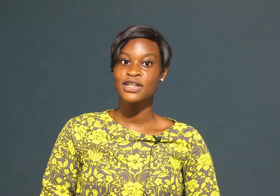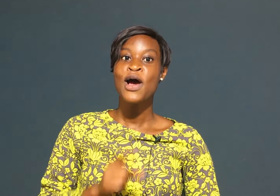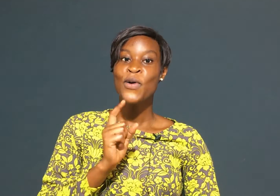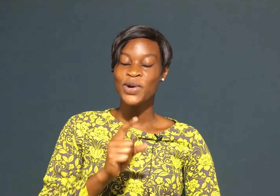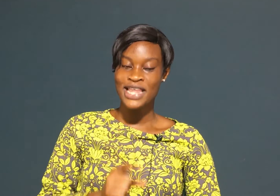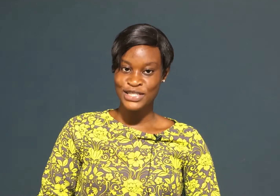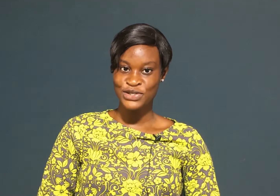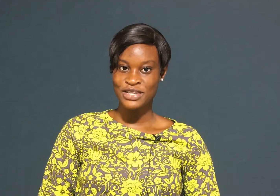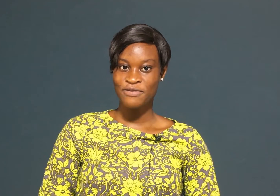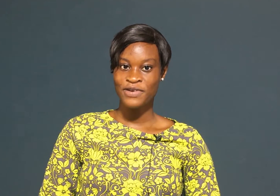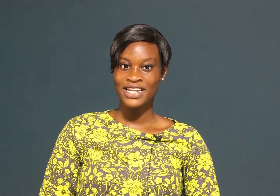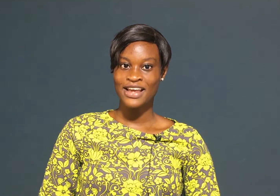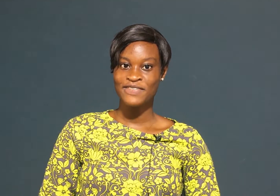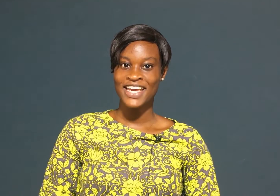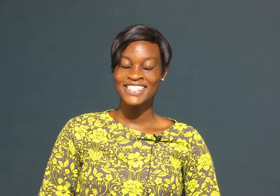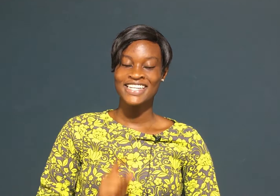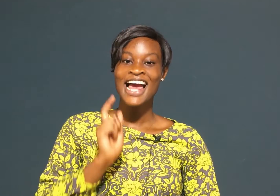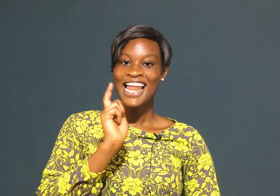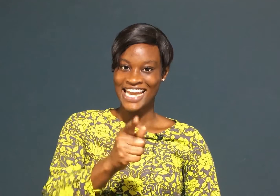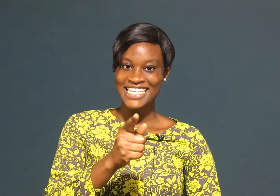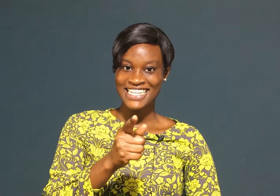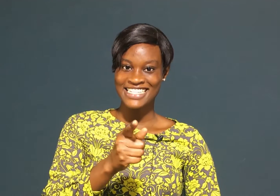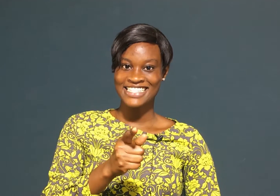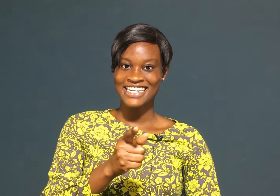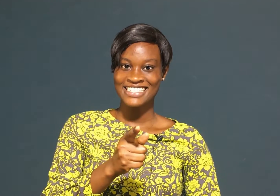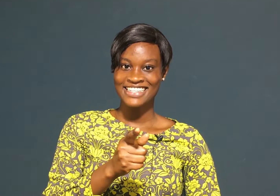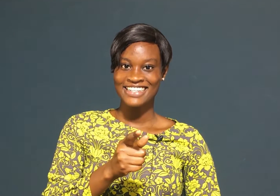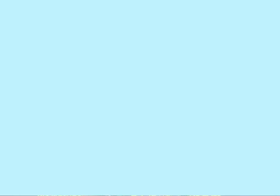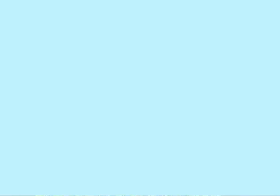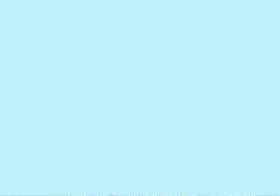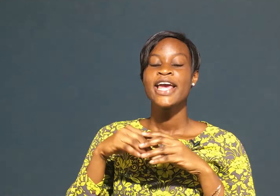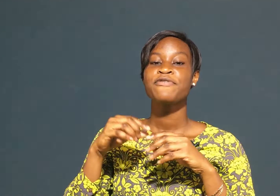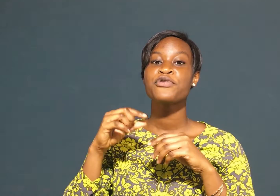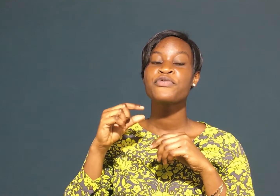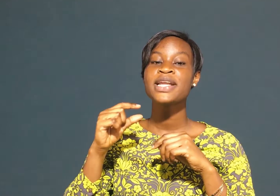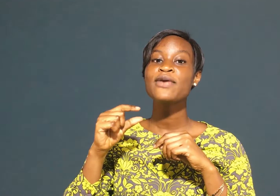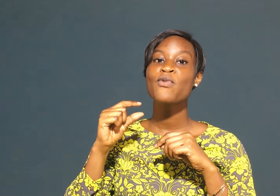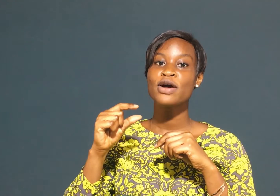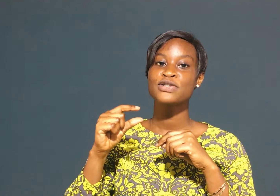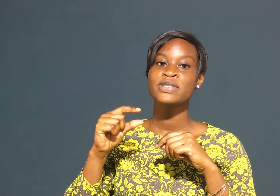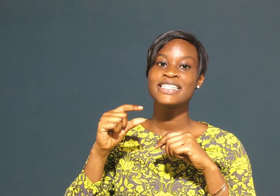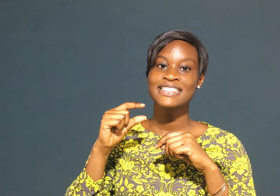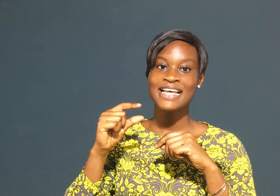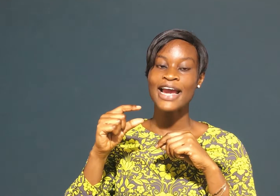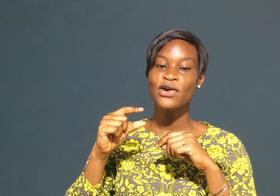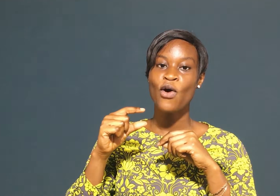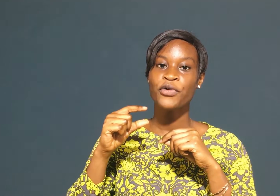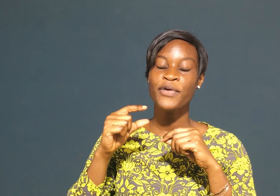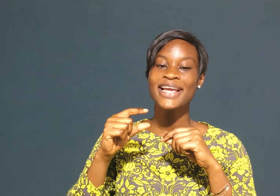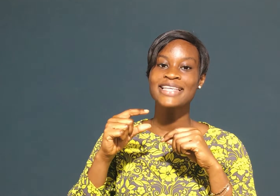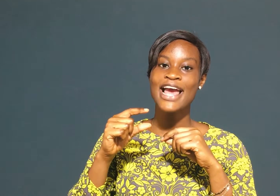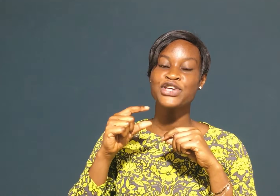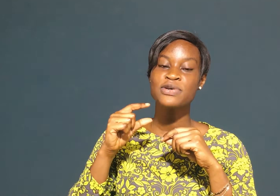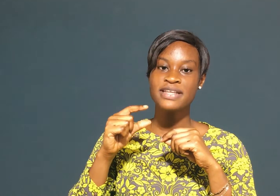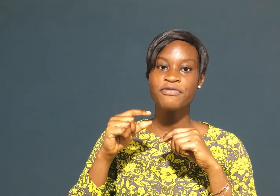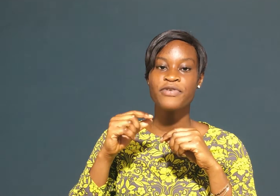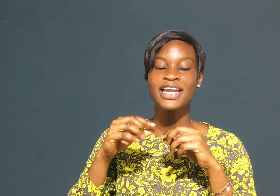with that user friendly navigation let's get started if you really want to design or create a user friendly